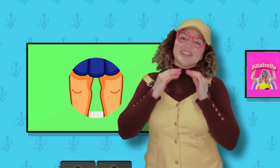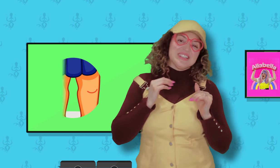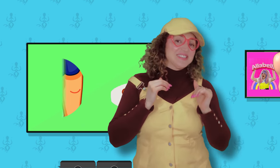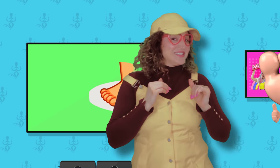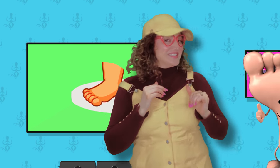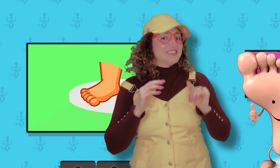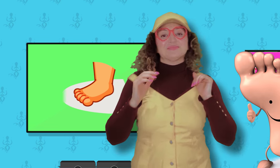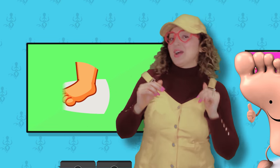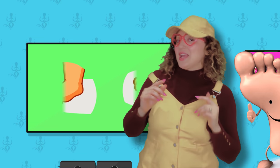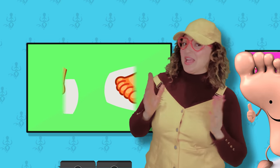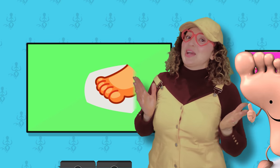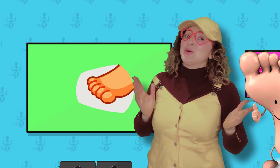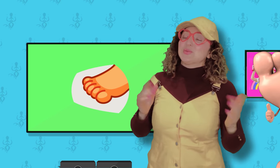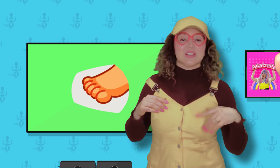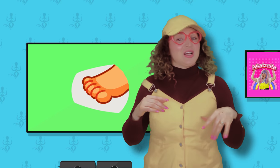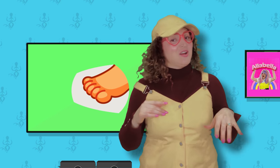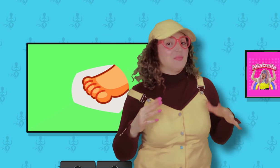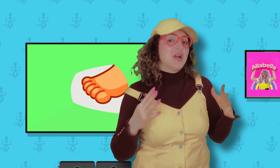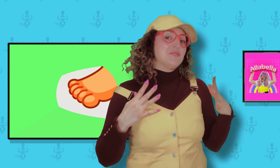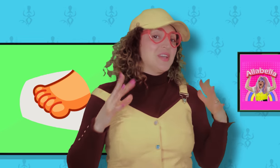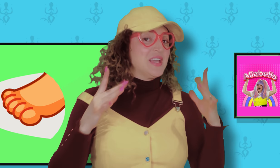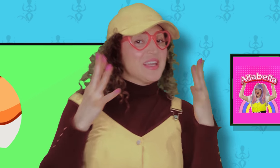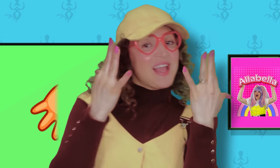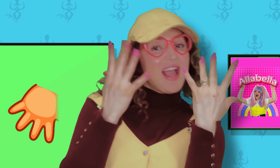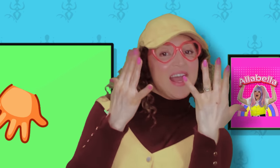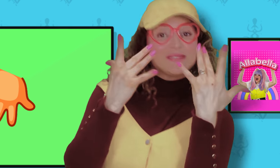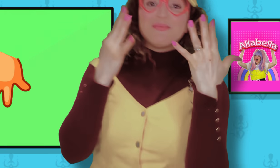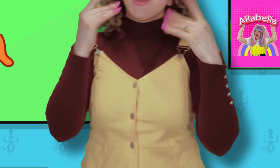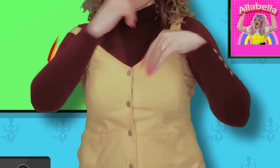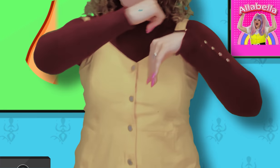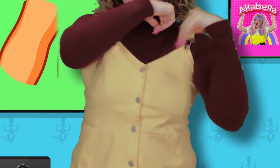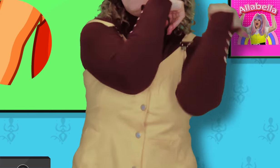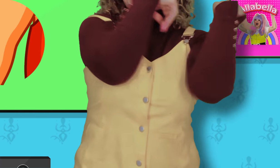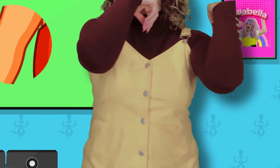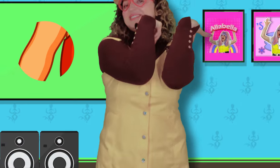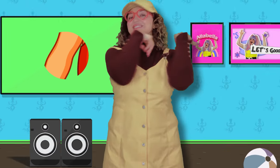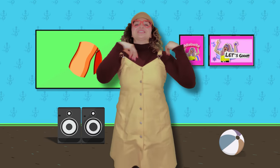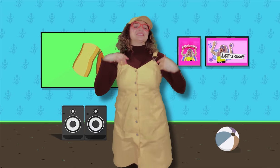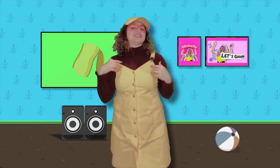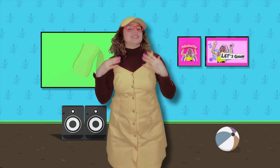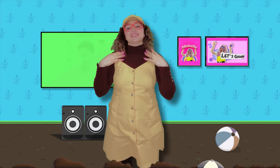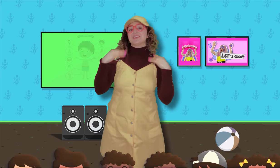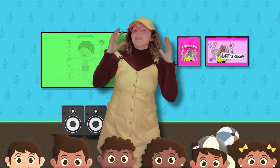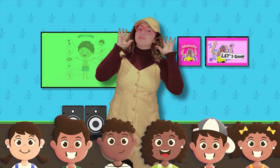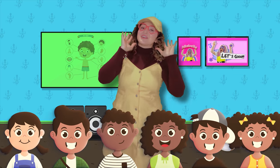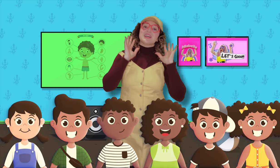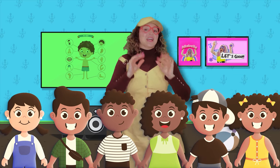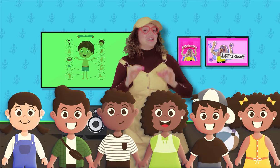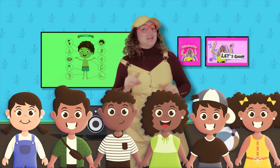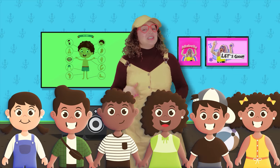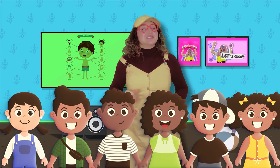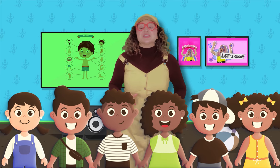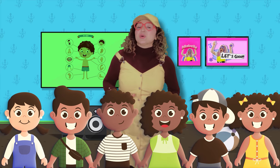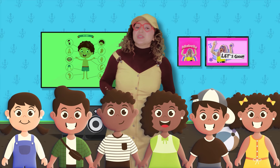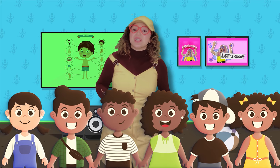my feet, my toes, I love my fingers, my elbows We all look different and that's okay,